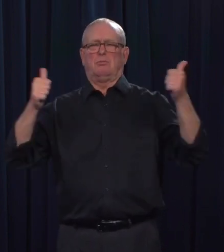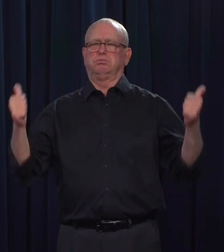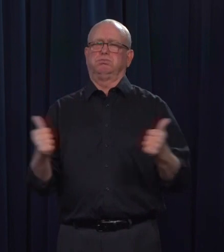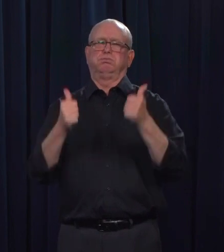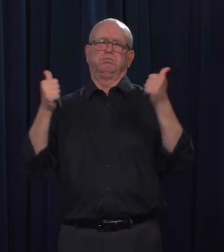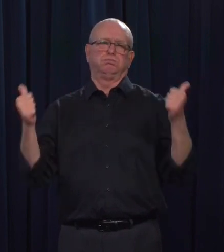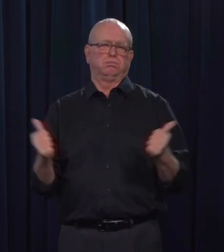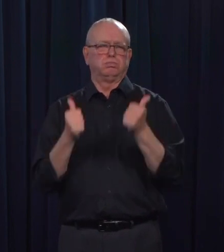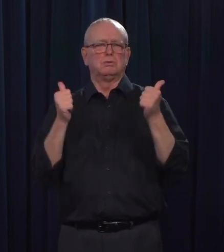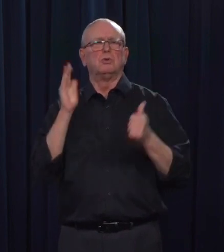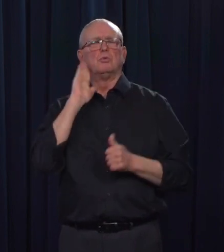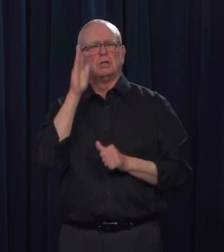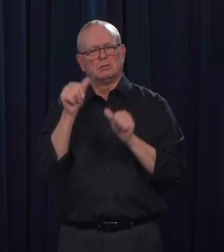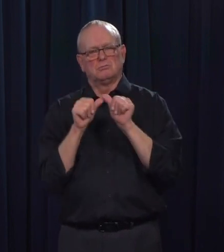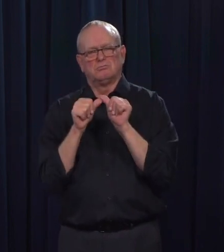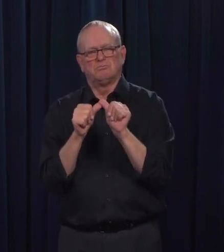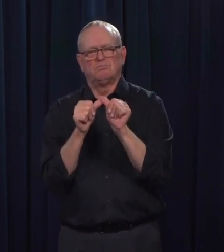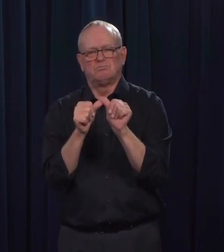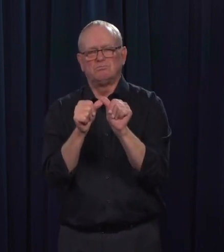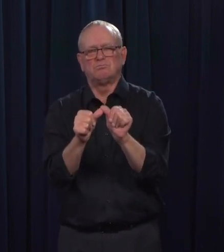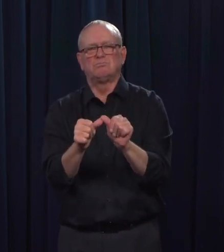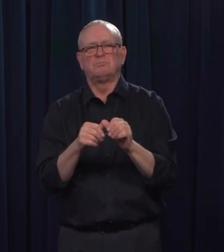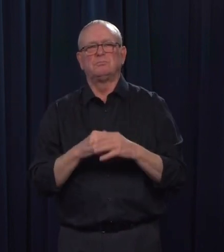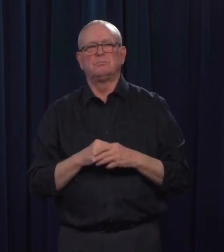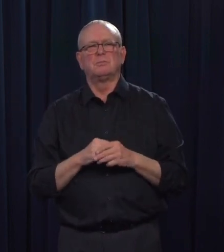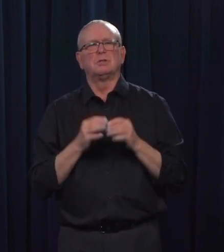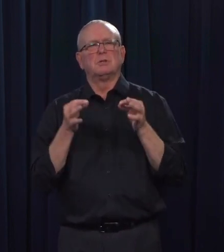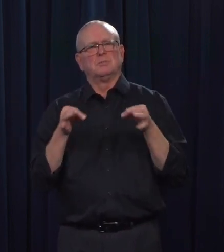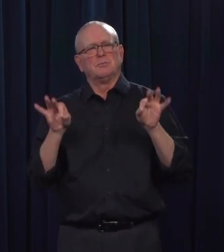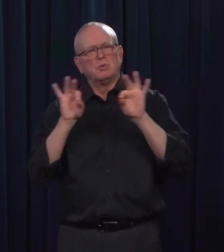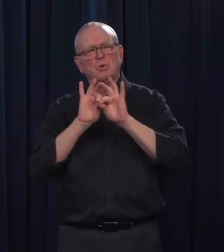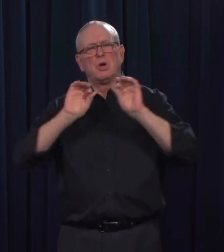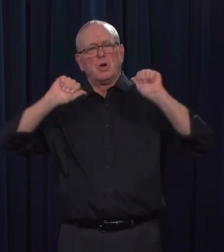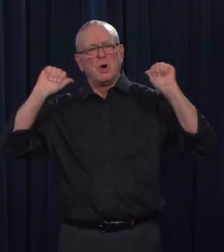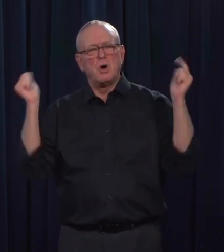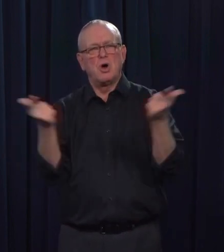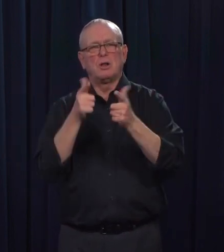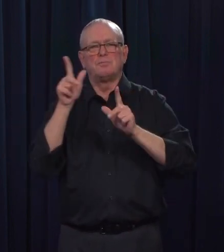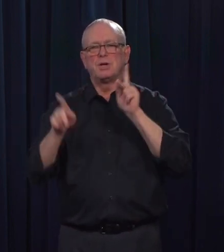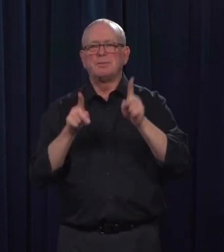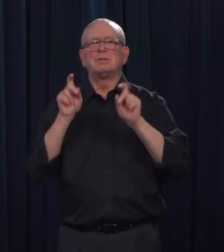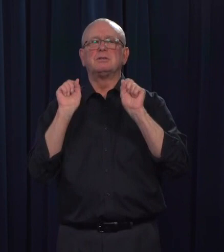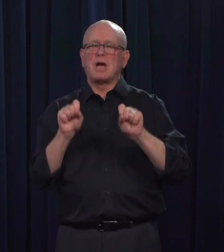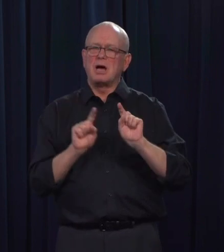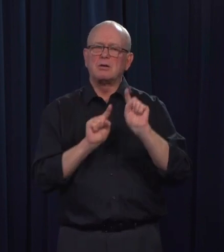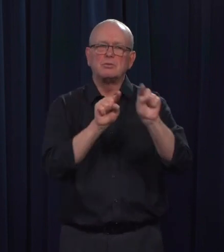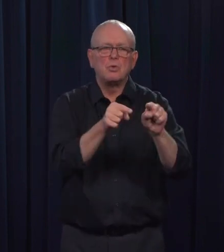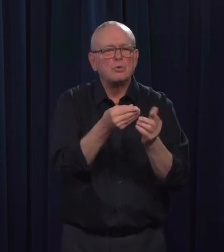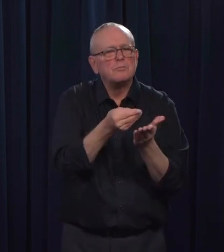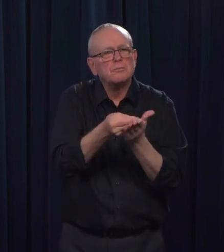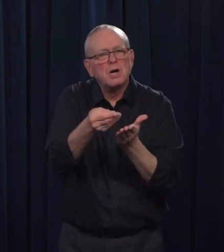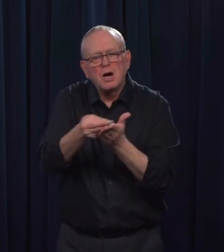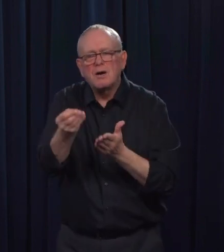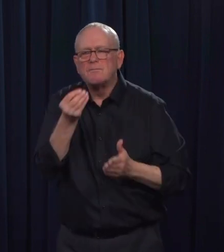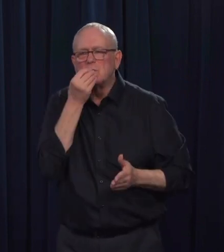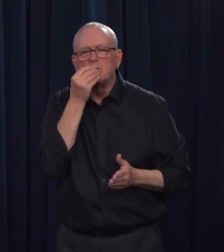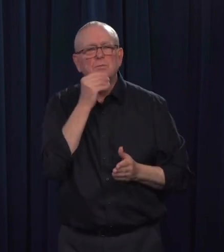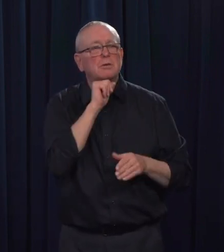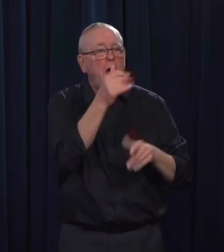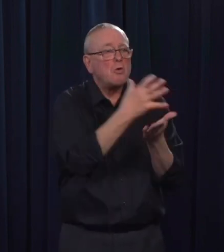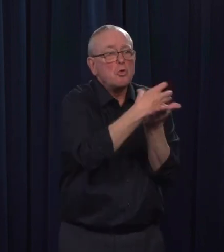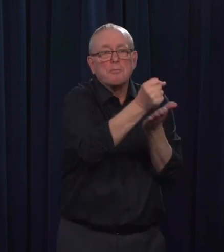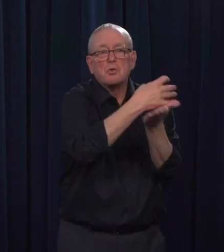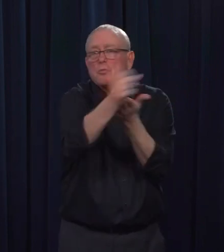sure everyone can access the essentials that they need. To ensure that keeps being the case, retailers are responding